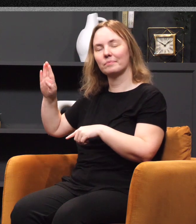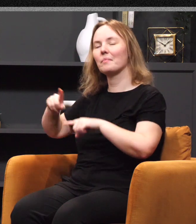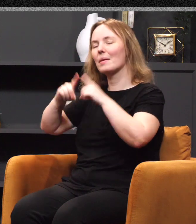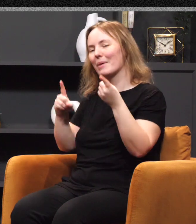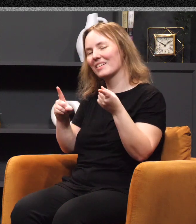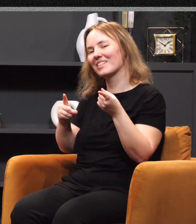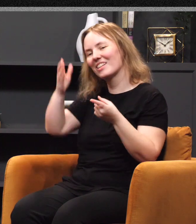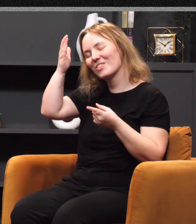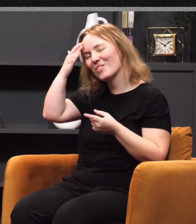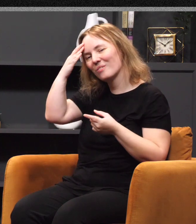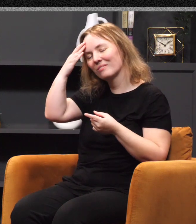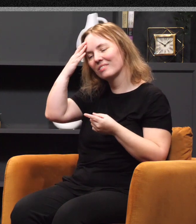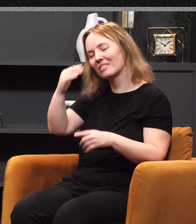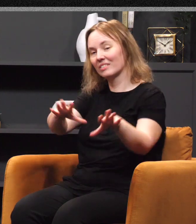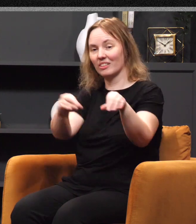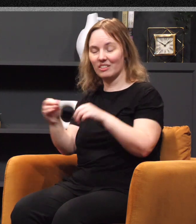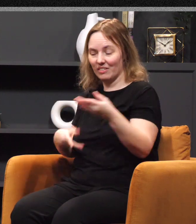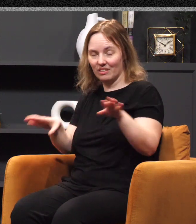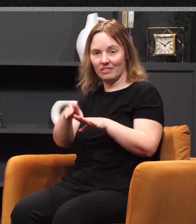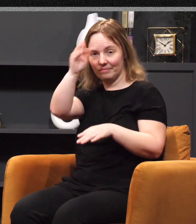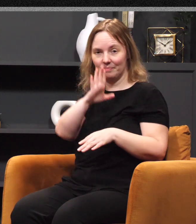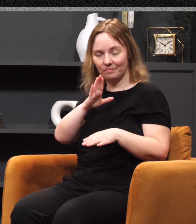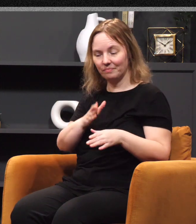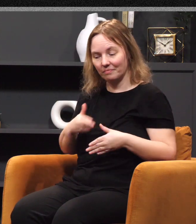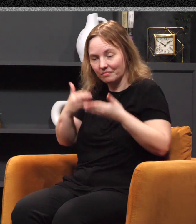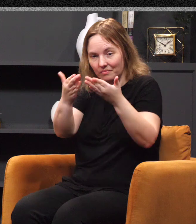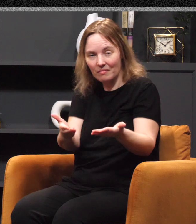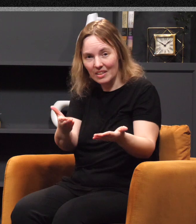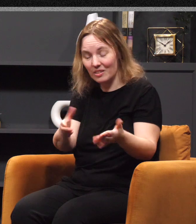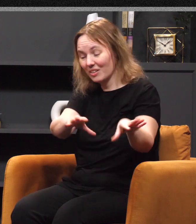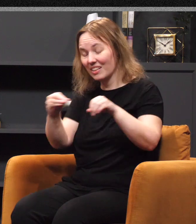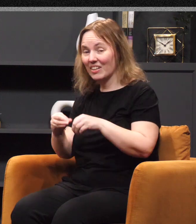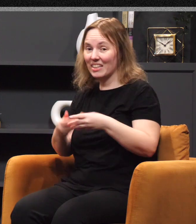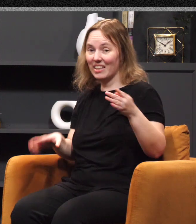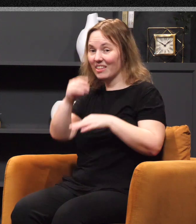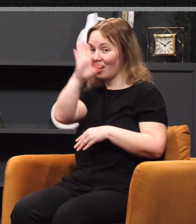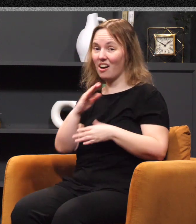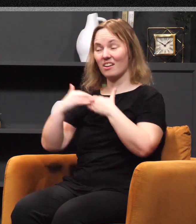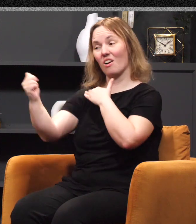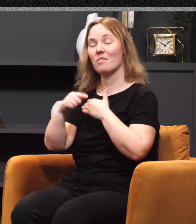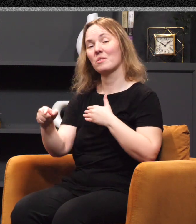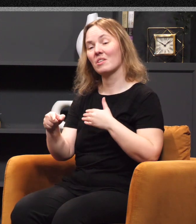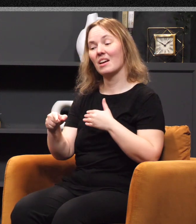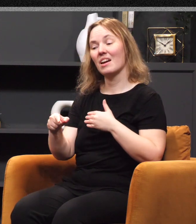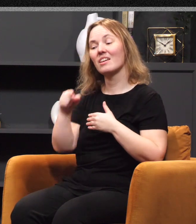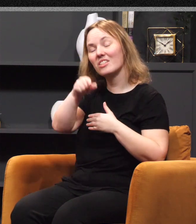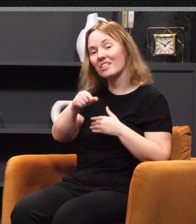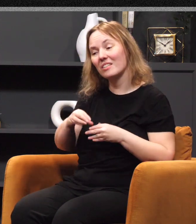leaving the land of God's provision. They are leaving the land that God had called them to, and she's basically placing herself outside